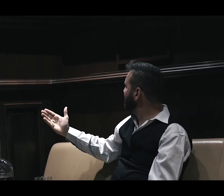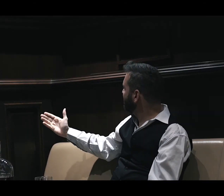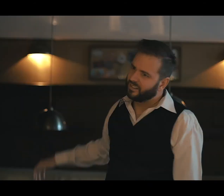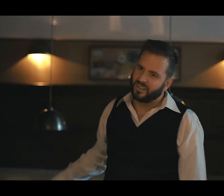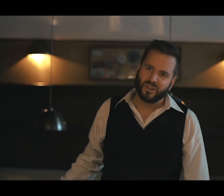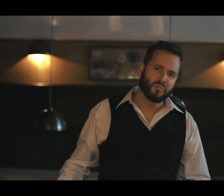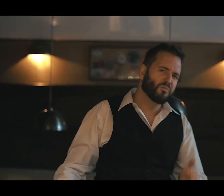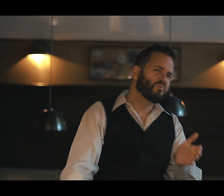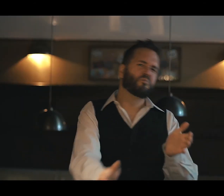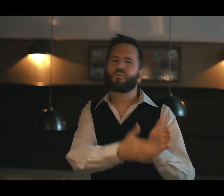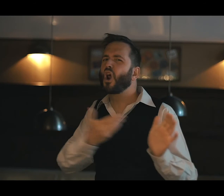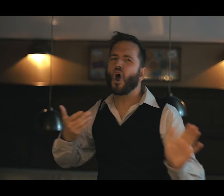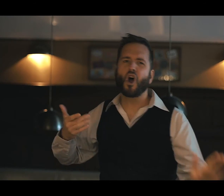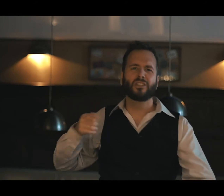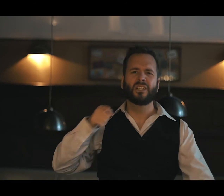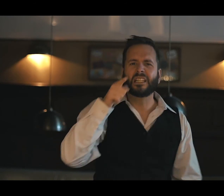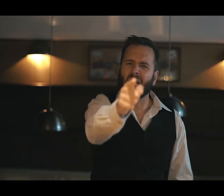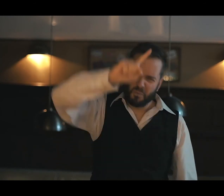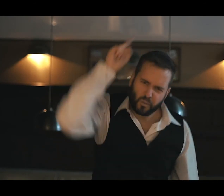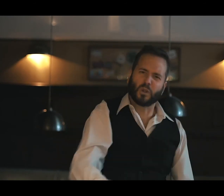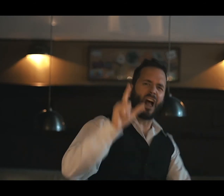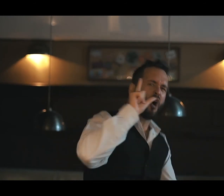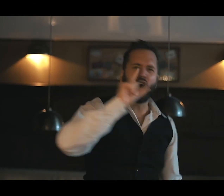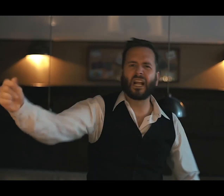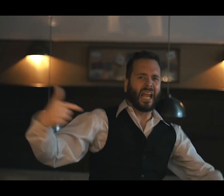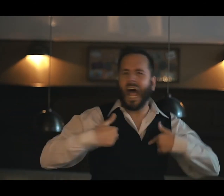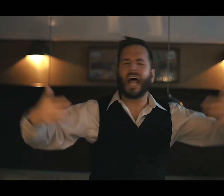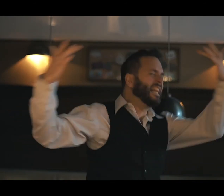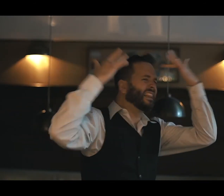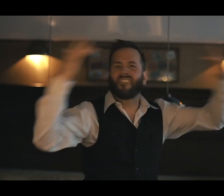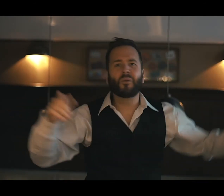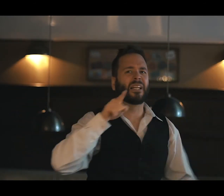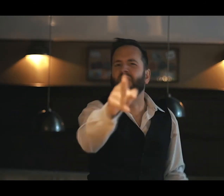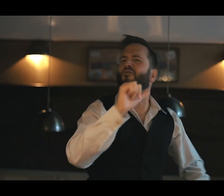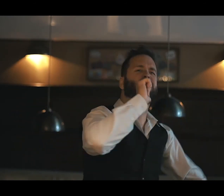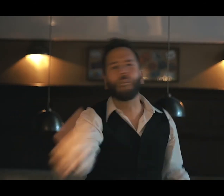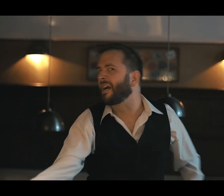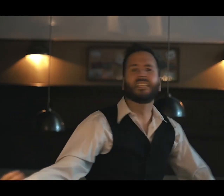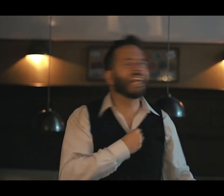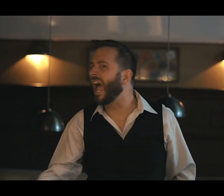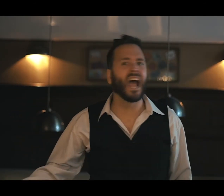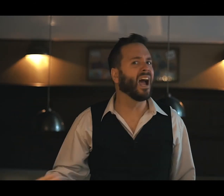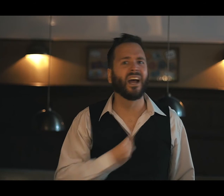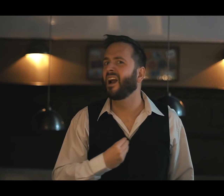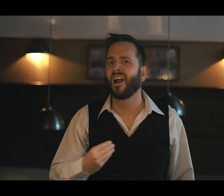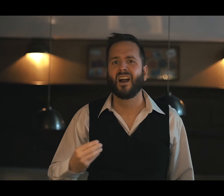Why she had to go Oh, I don't know, she wouldn't